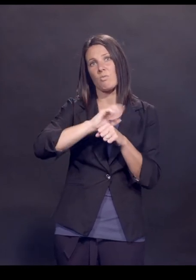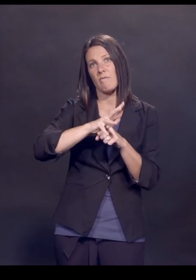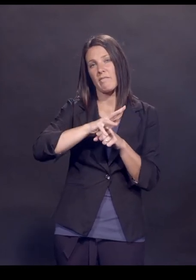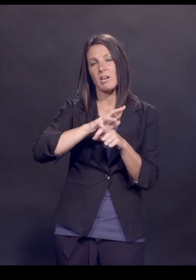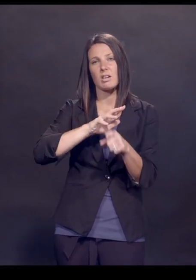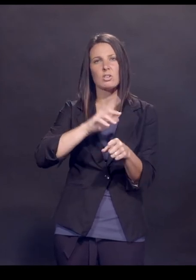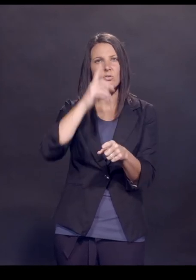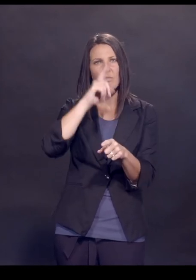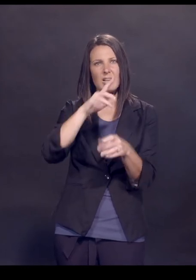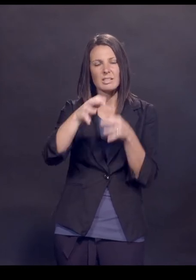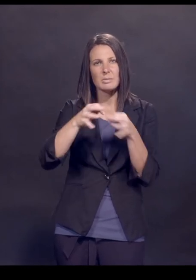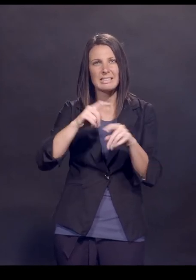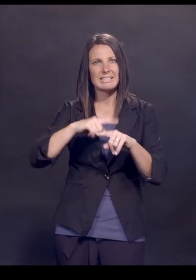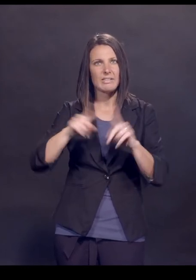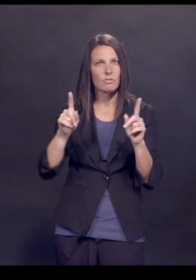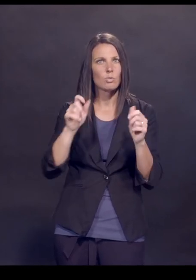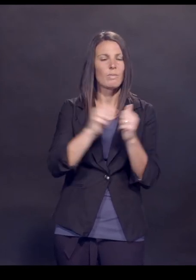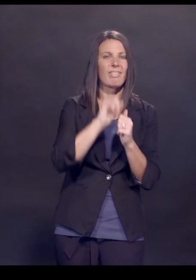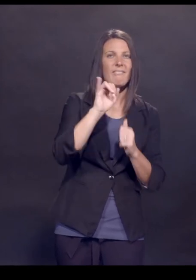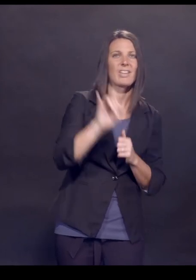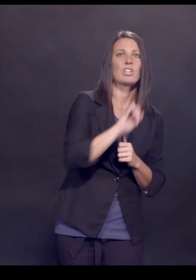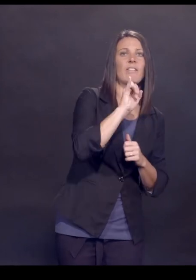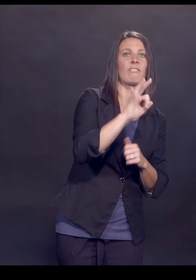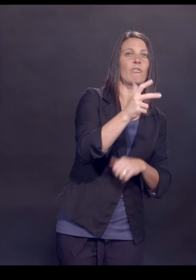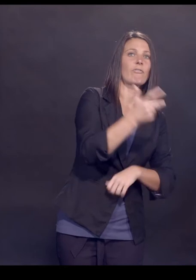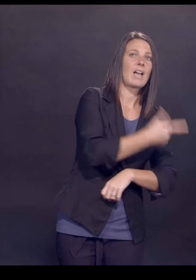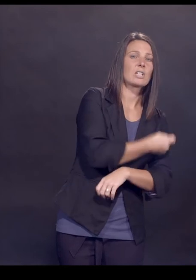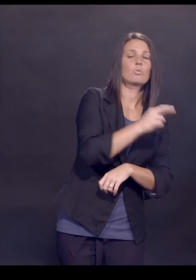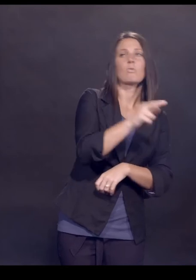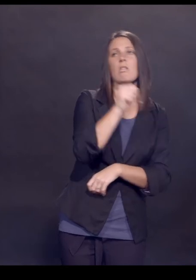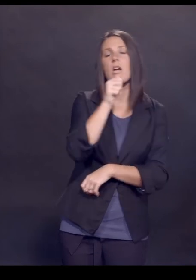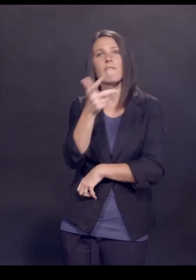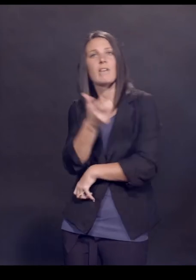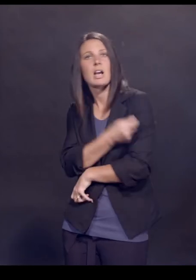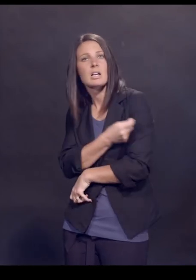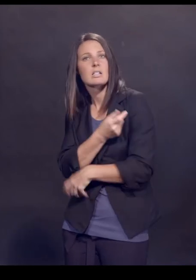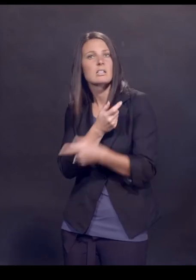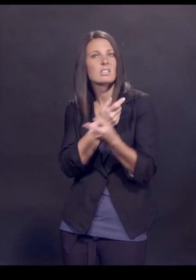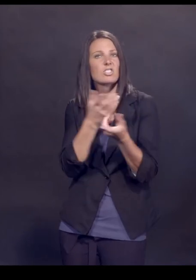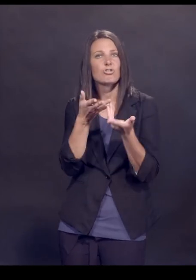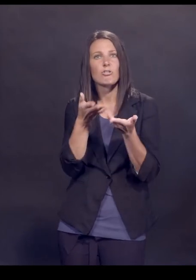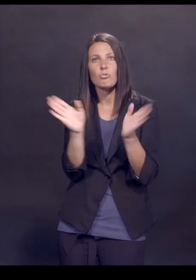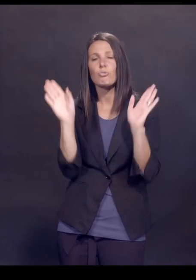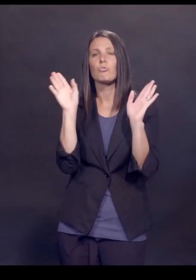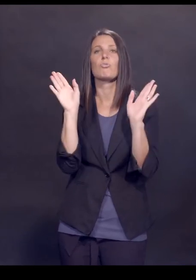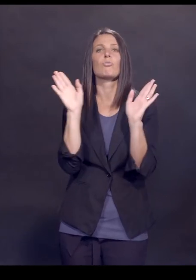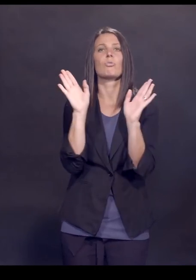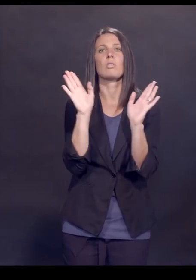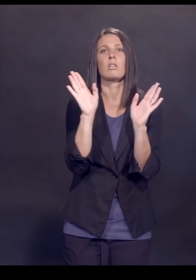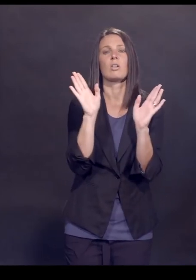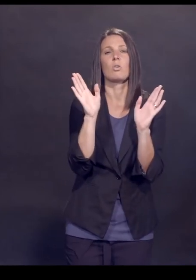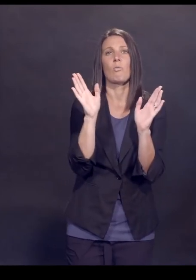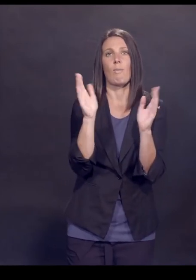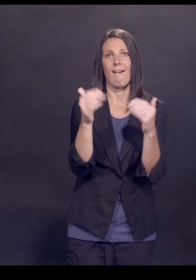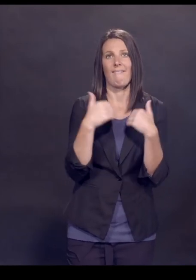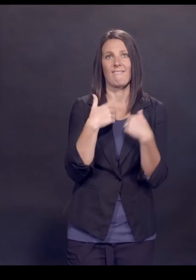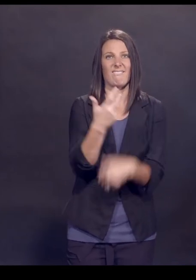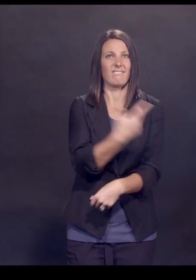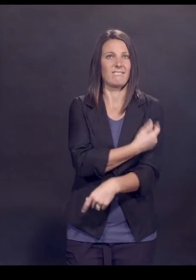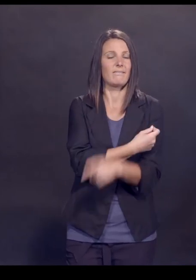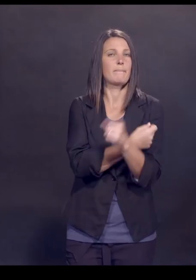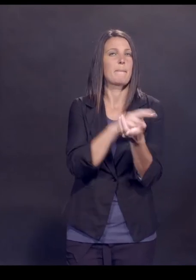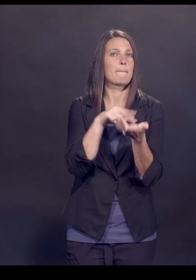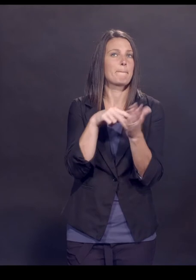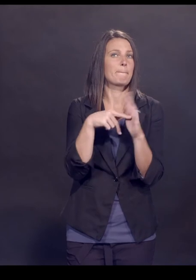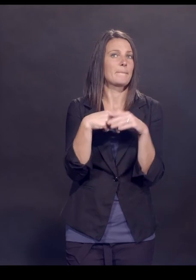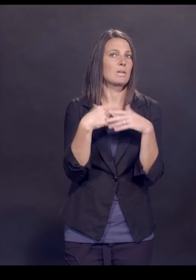the differences in the infection when you're vaccinated or unvaccinated, and just generally the fact that we're vaccinated. Talk a little